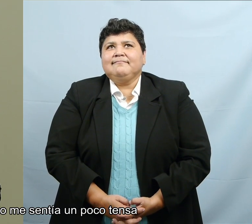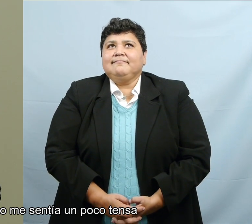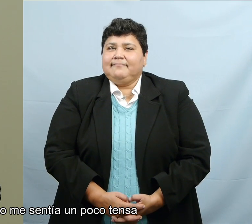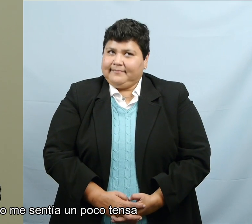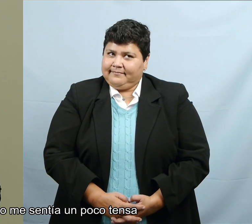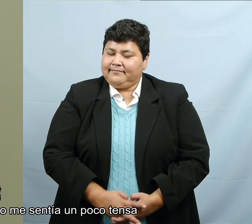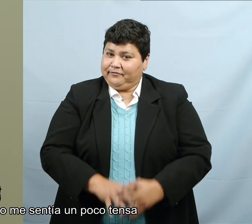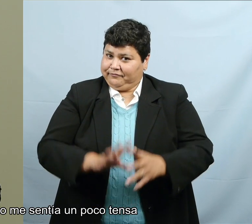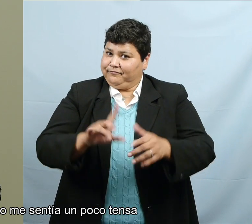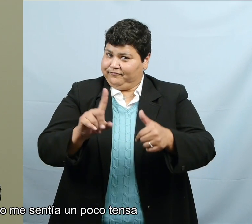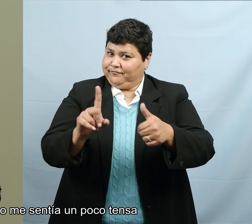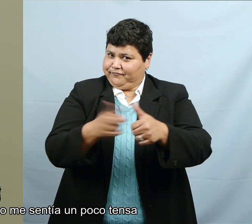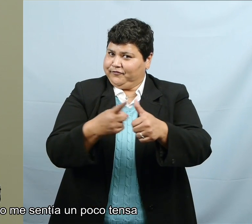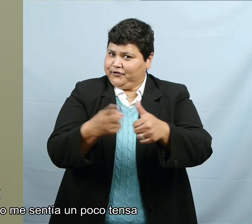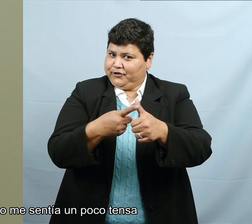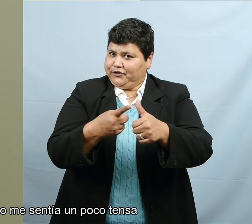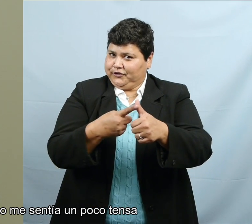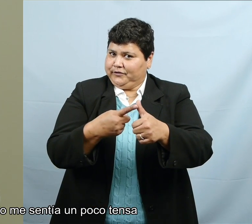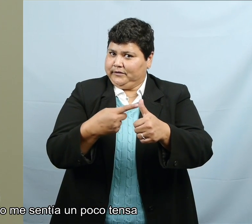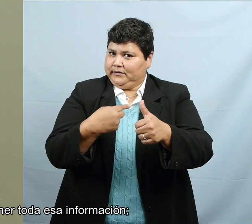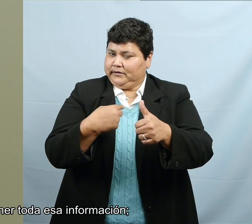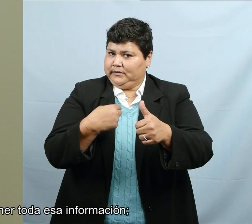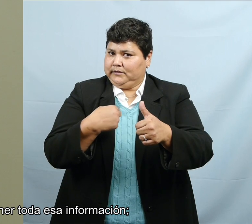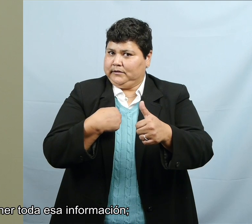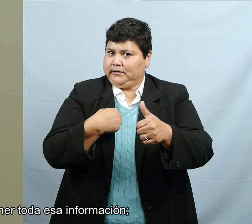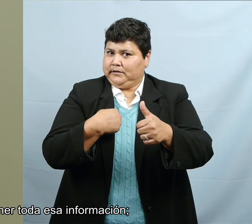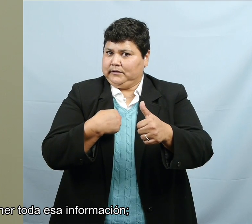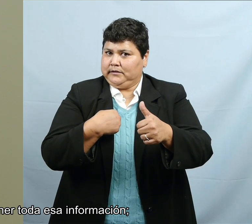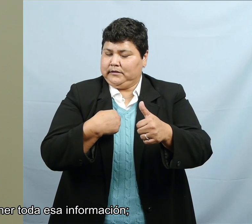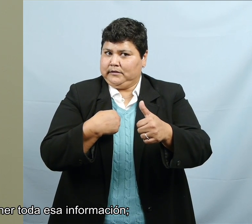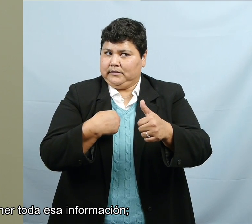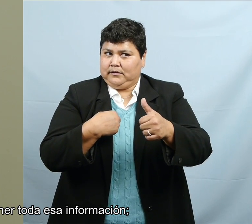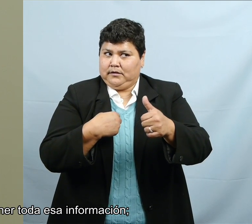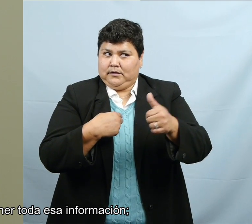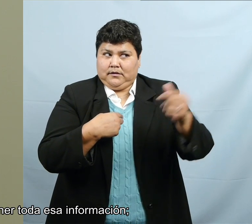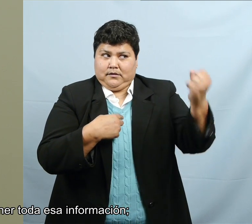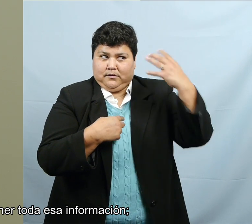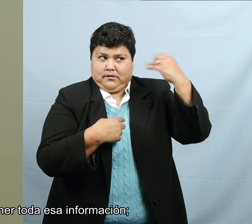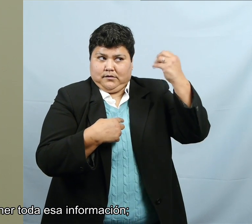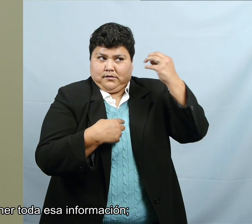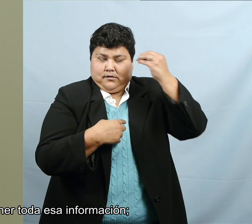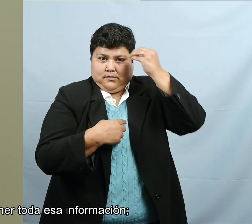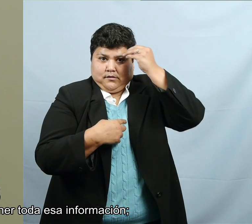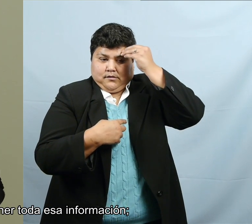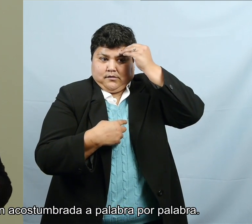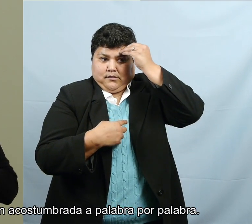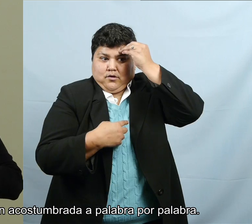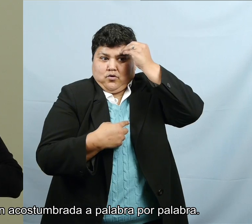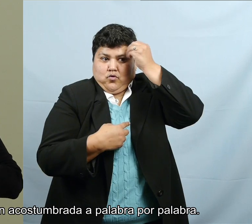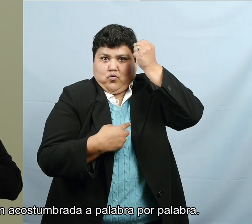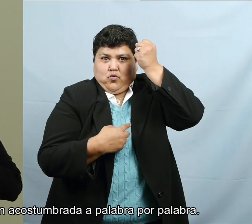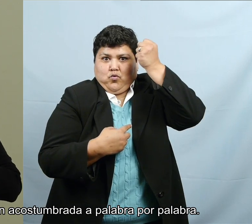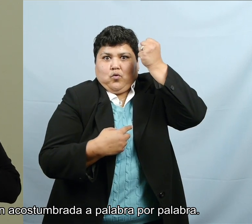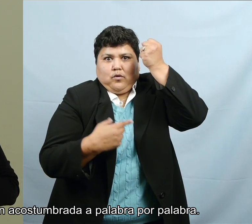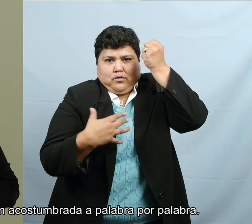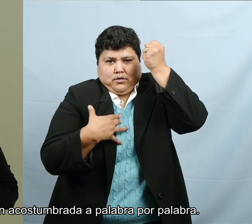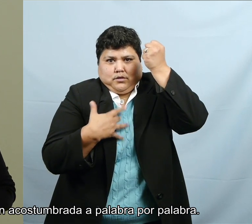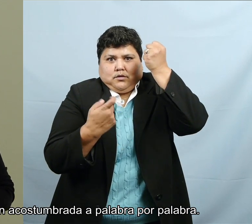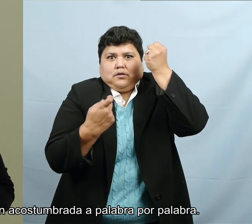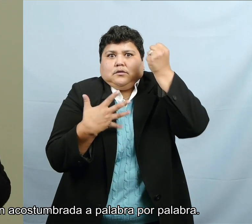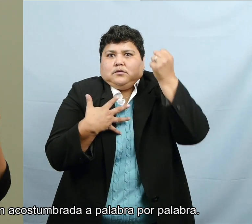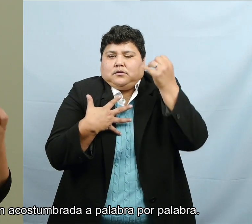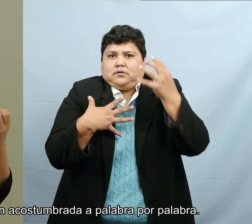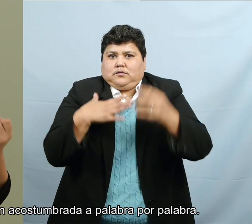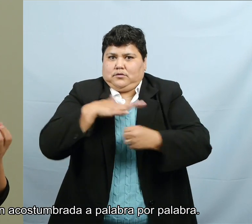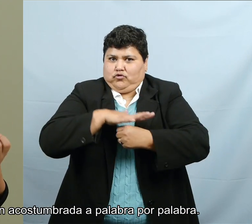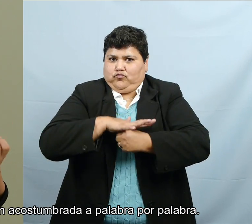At first, I felt a little bit tense about holding all that information, I guess because I'm so used to every